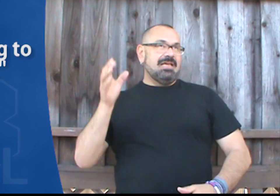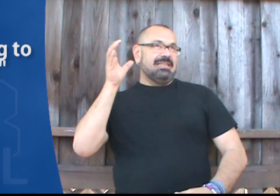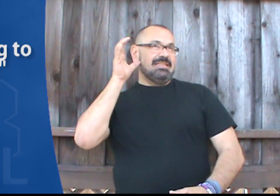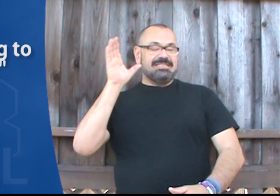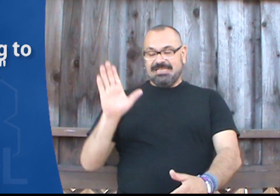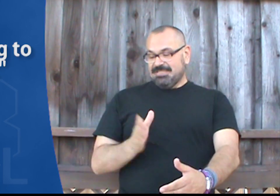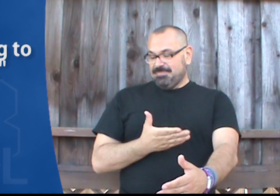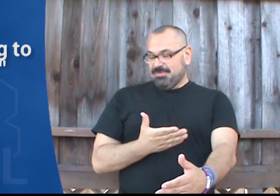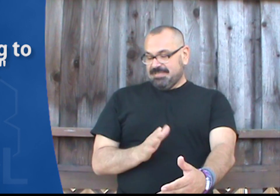Listening to music.